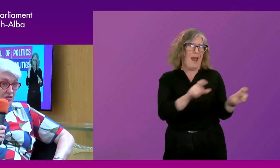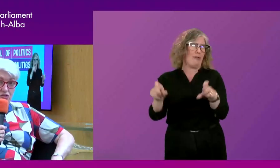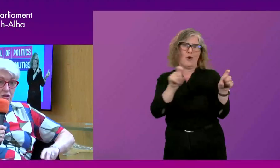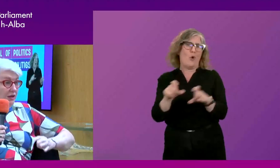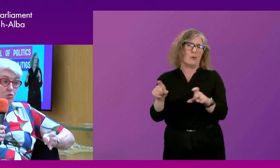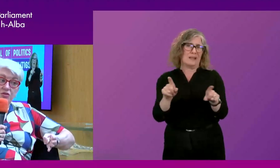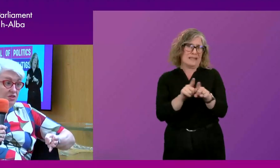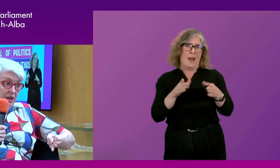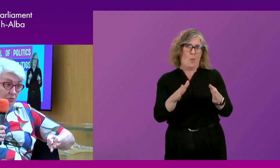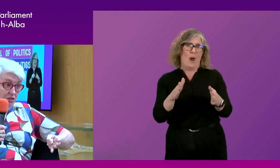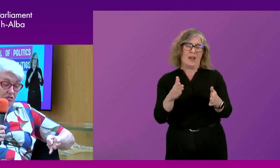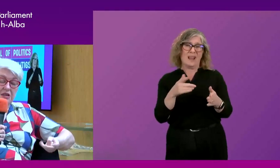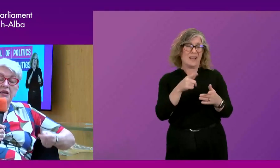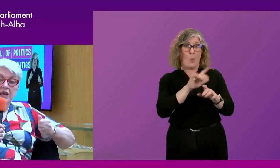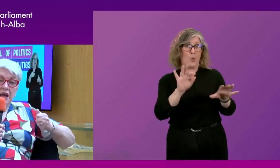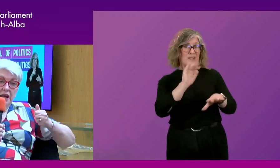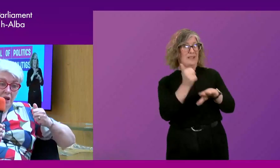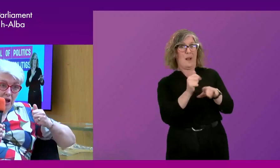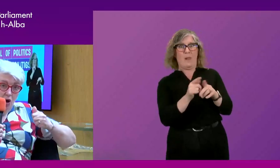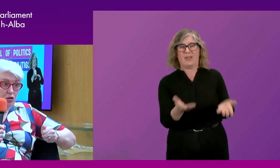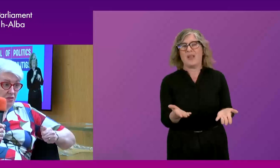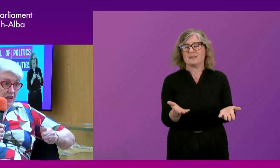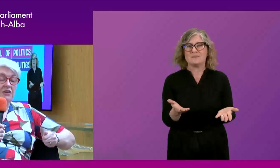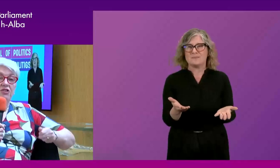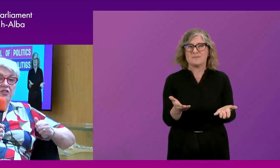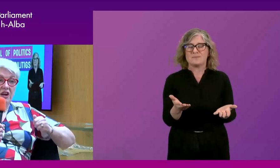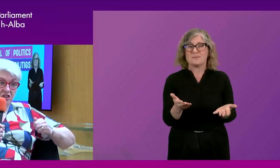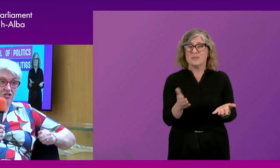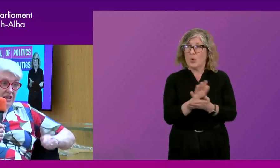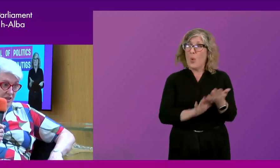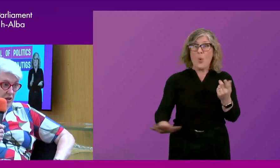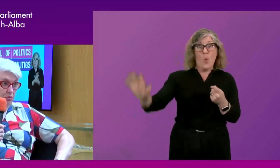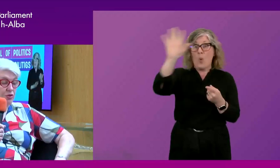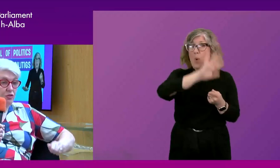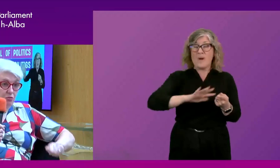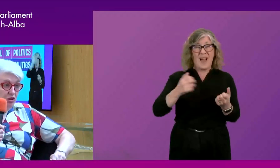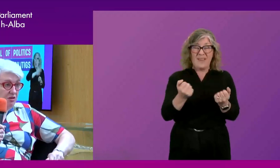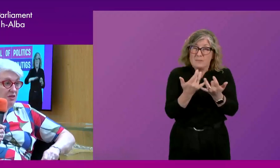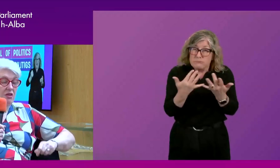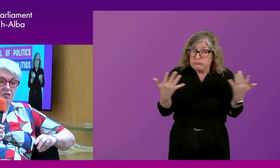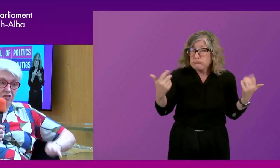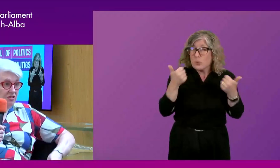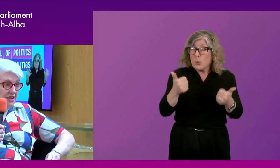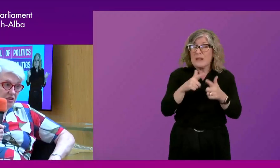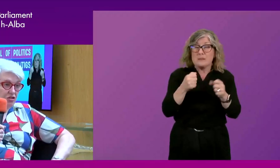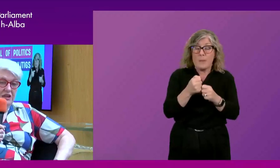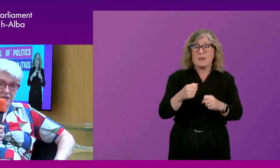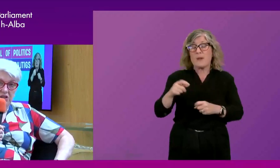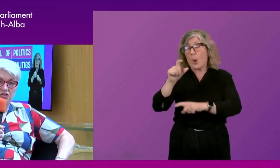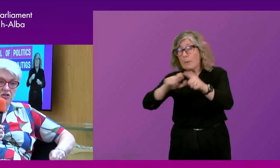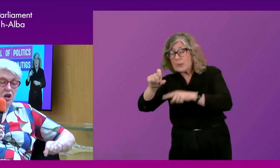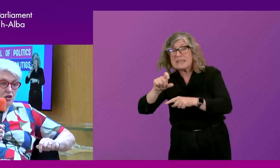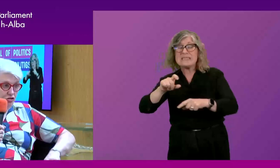we're asking to do, and it wasn't set up to do it. All over the country, there are great examples of communities and third sector